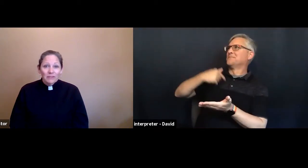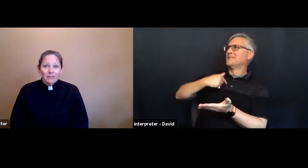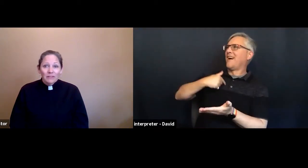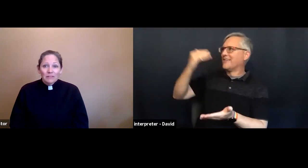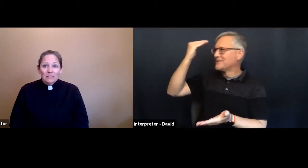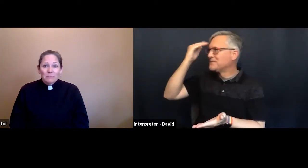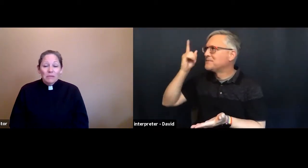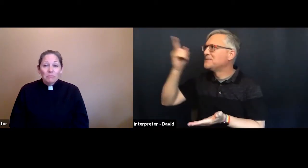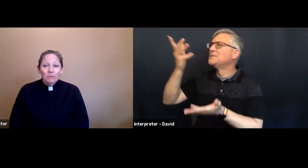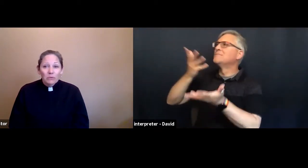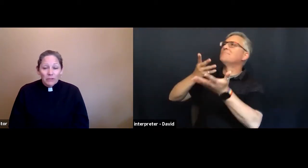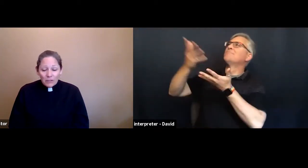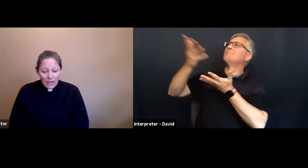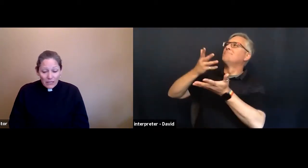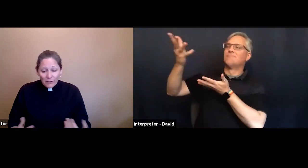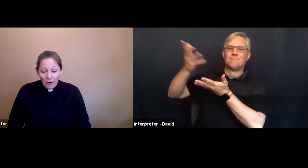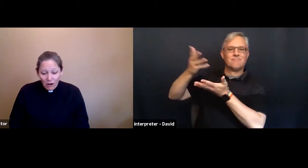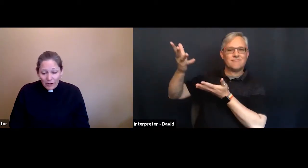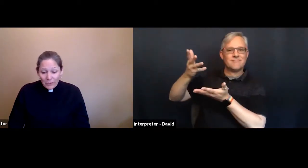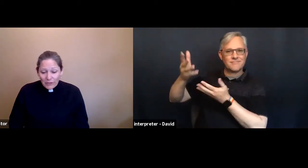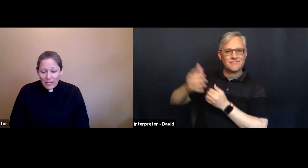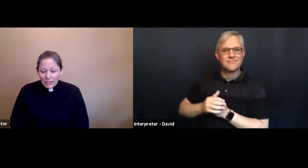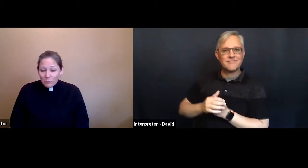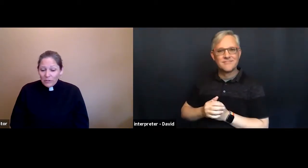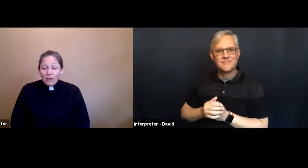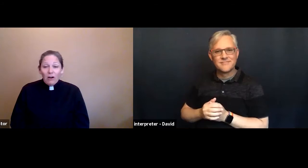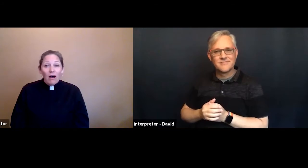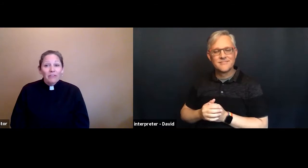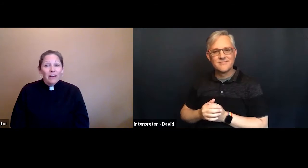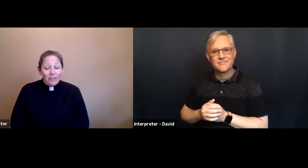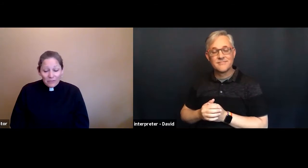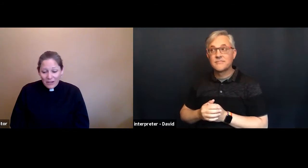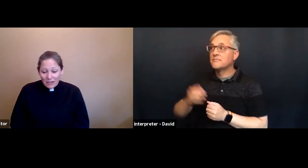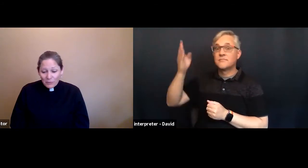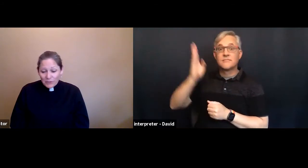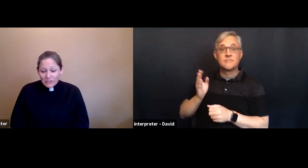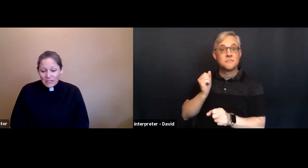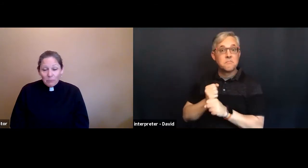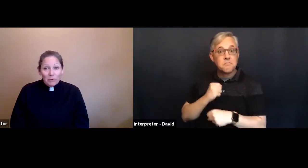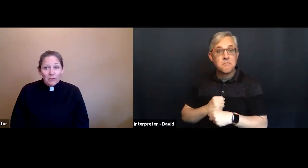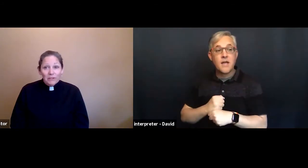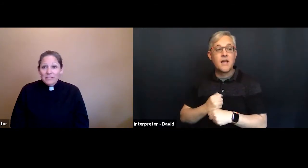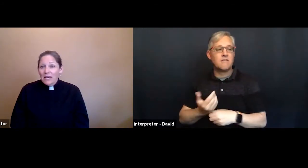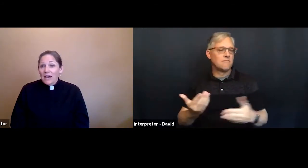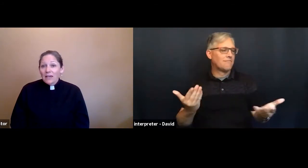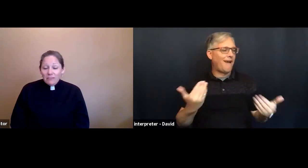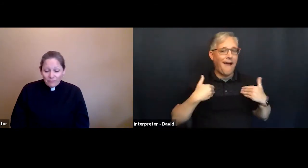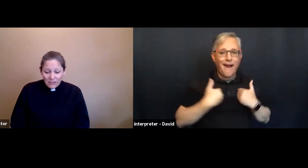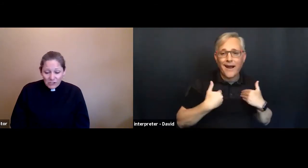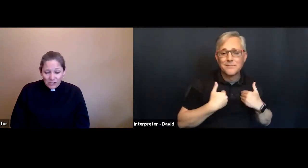People were and are created with all the other animals and the birds and the fish.